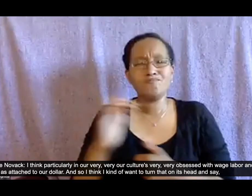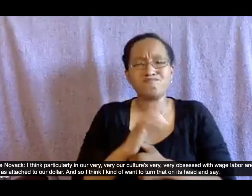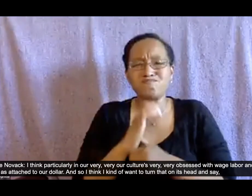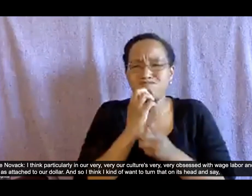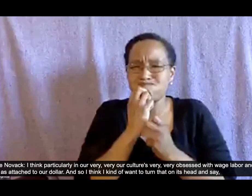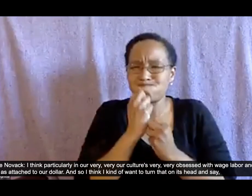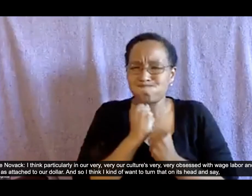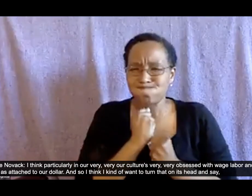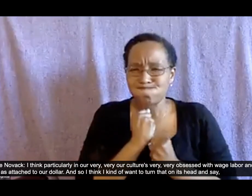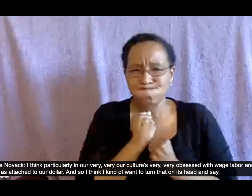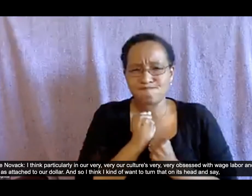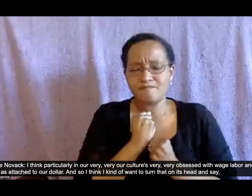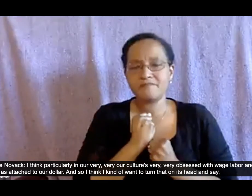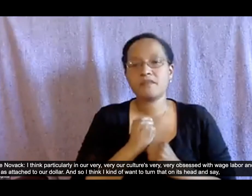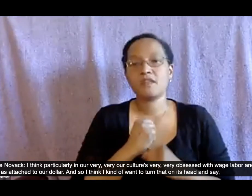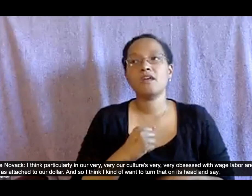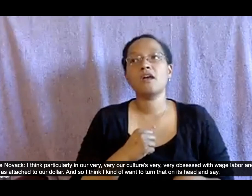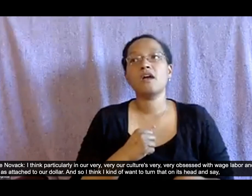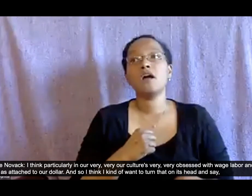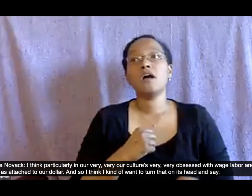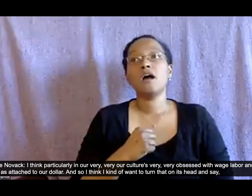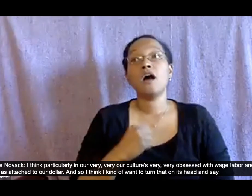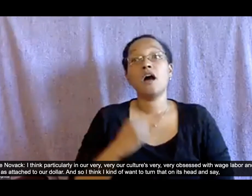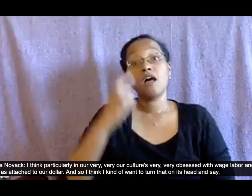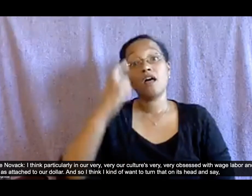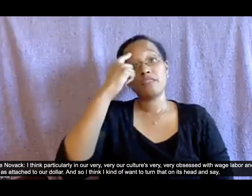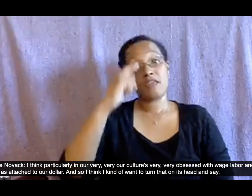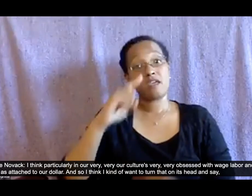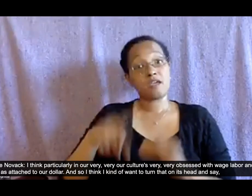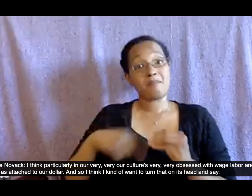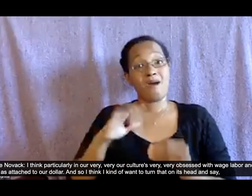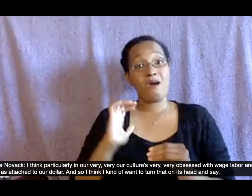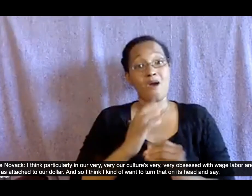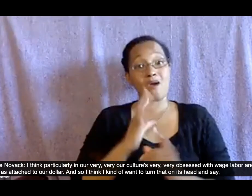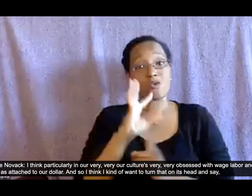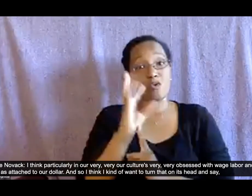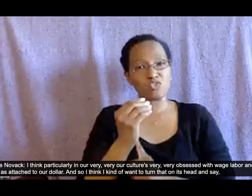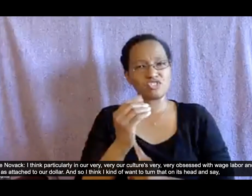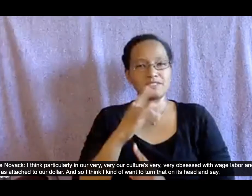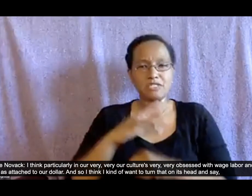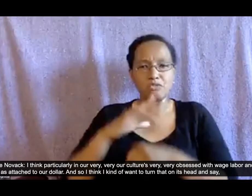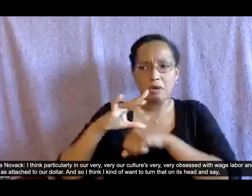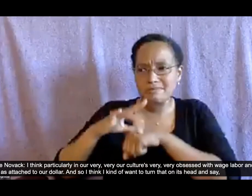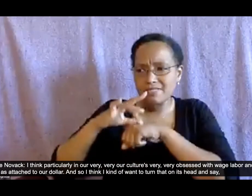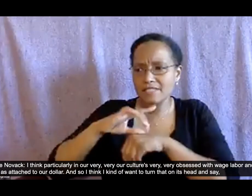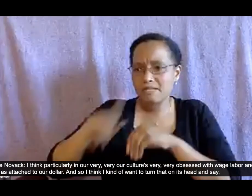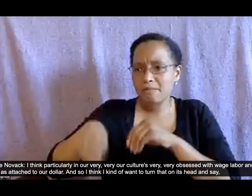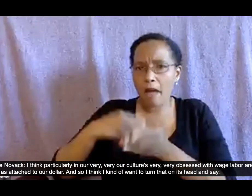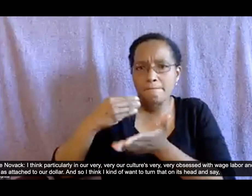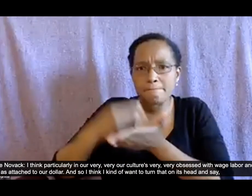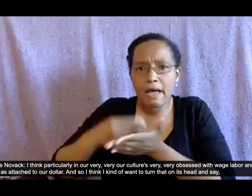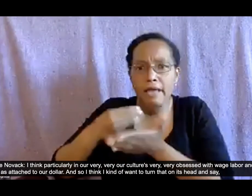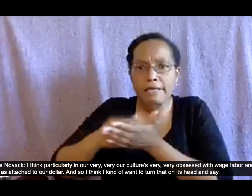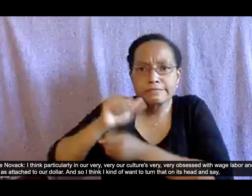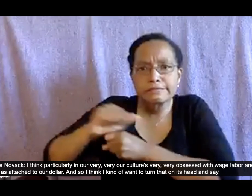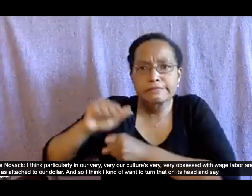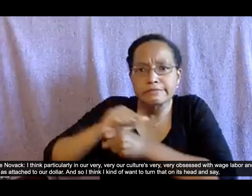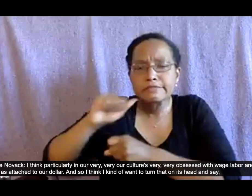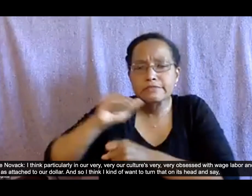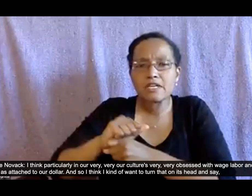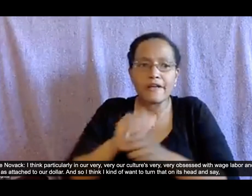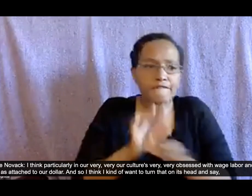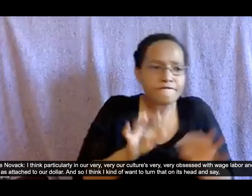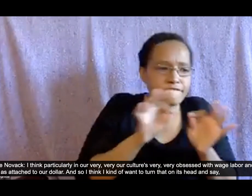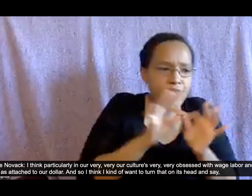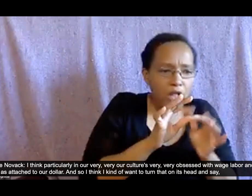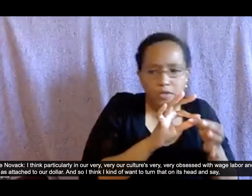our culture is very very obsessed with wage labor and with value and worth as attached to our dollar